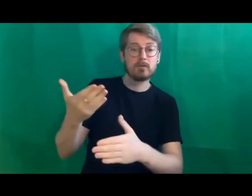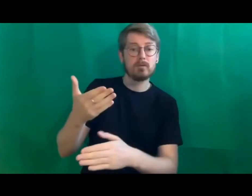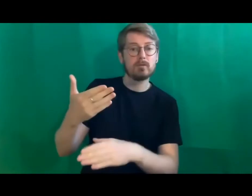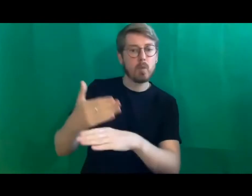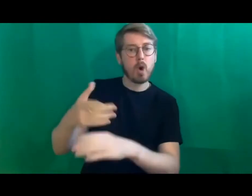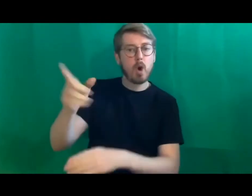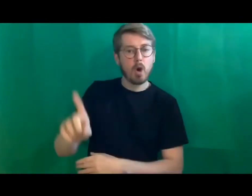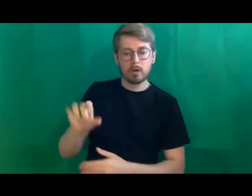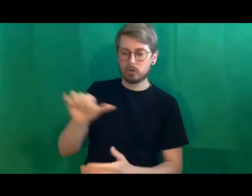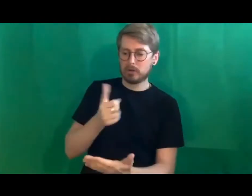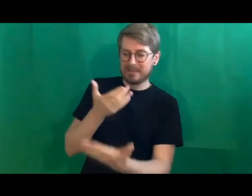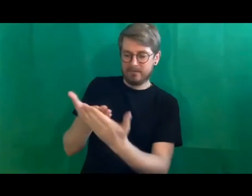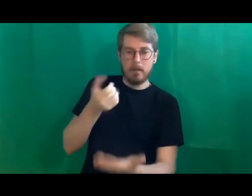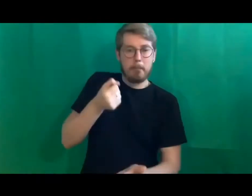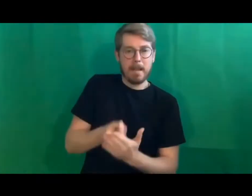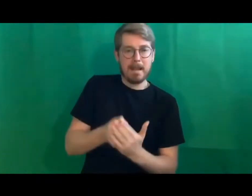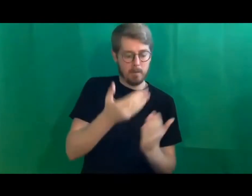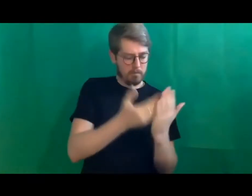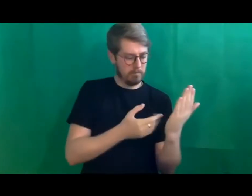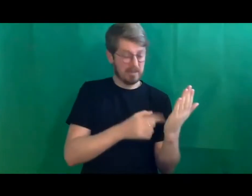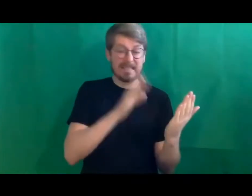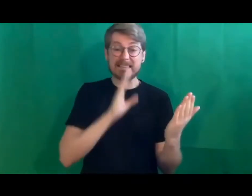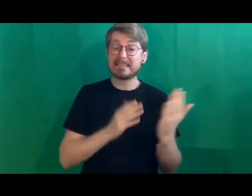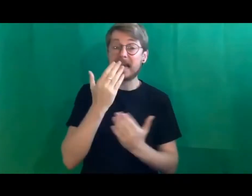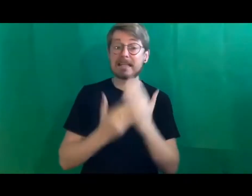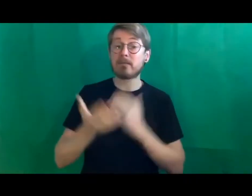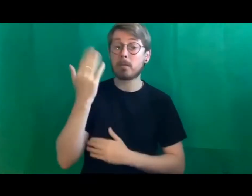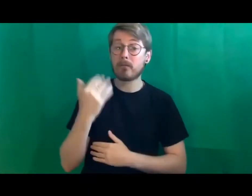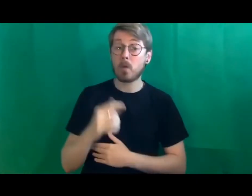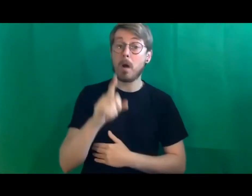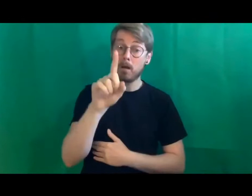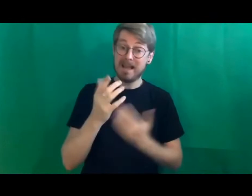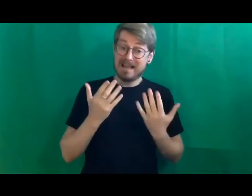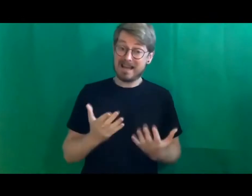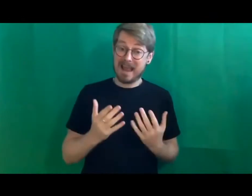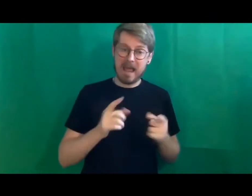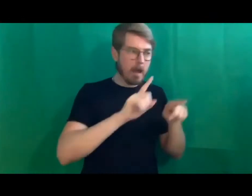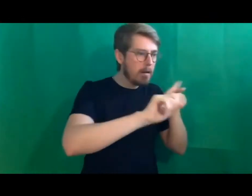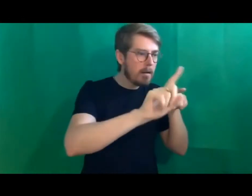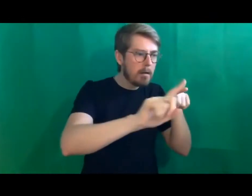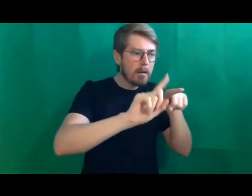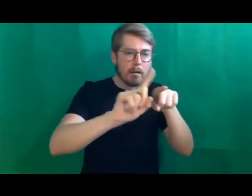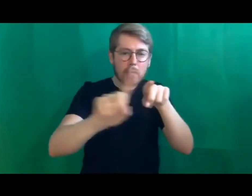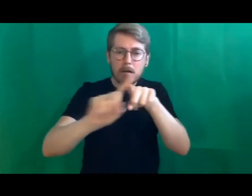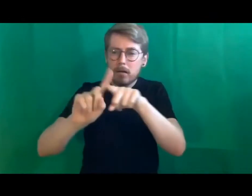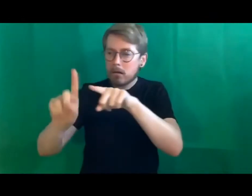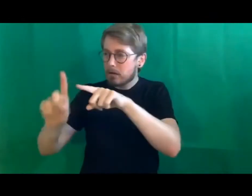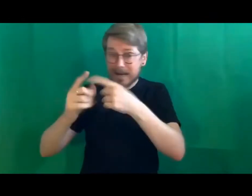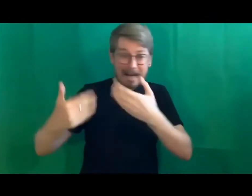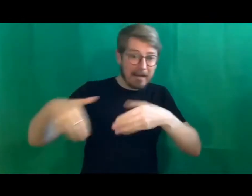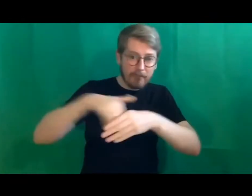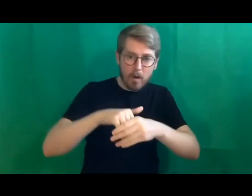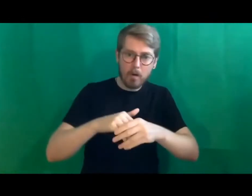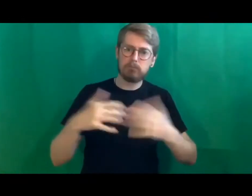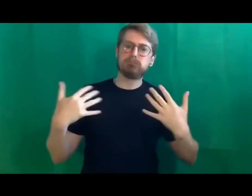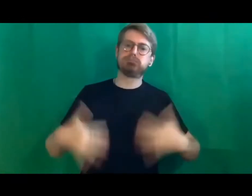but the significance of all these organizations leaning in is immense and I'm very grateful to them for investing